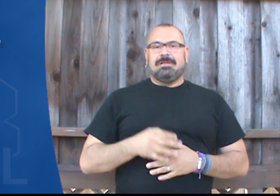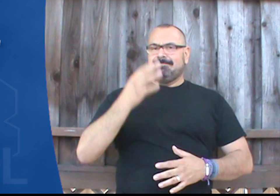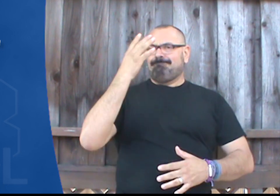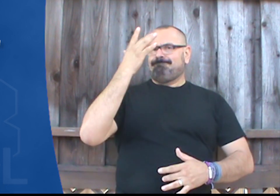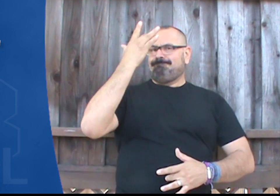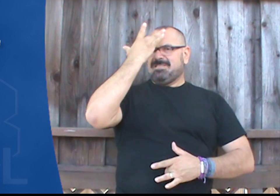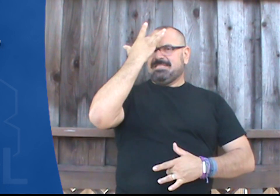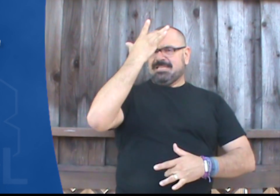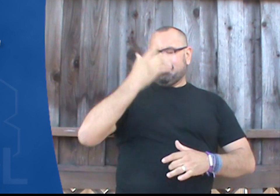Sick.